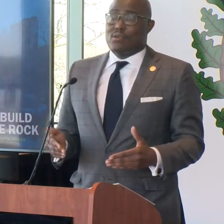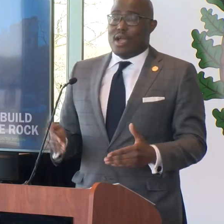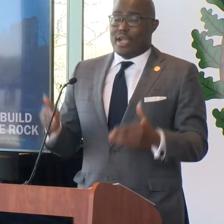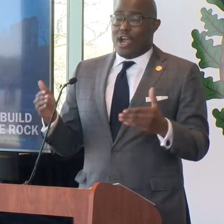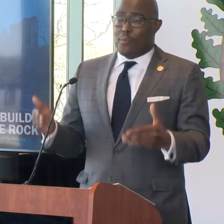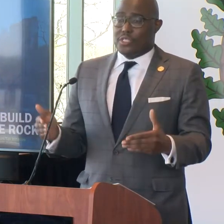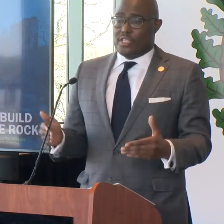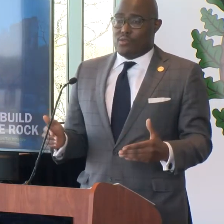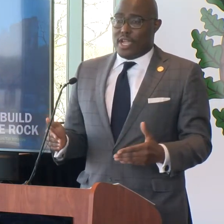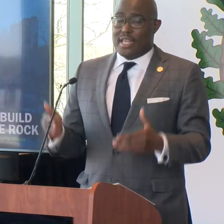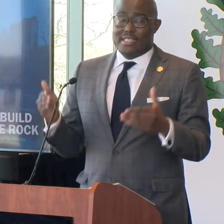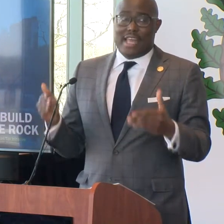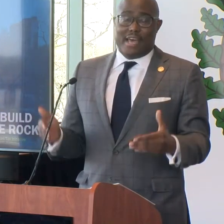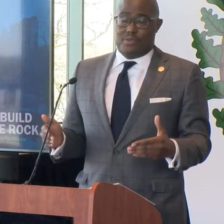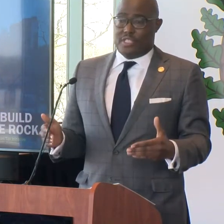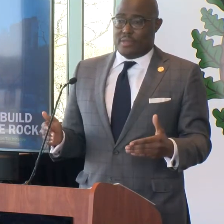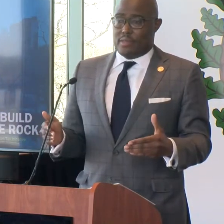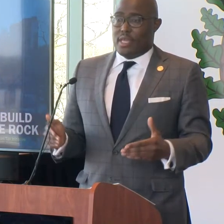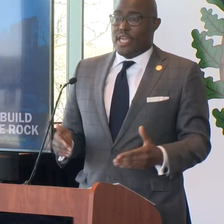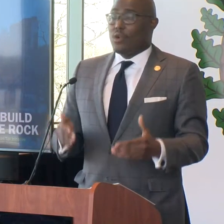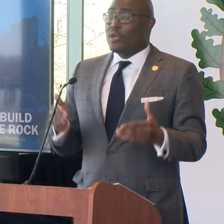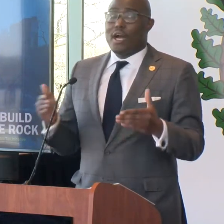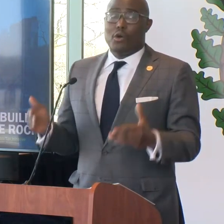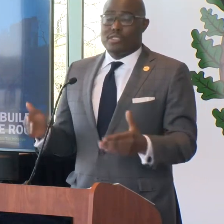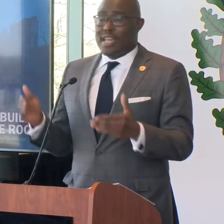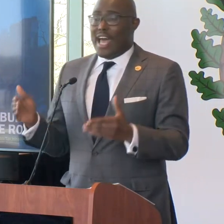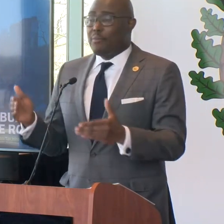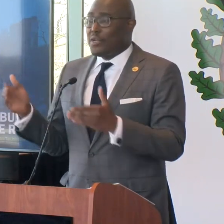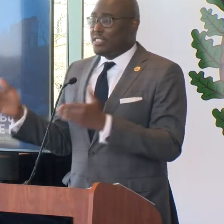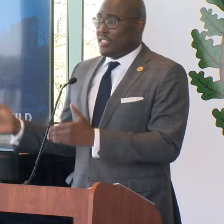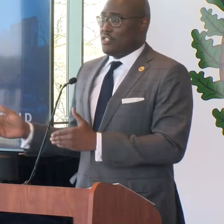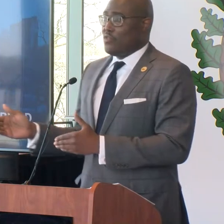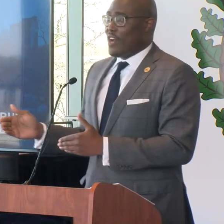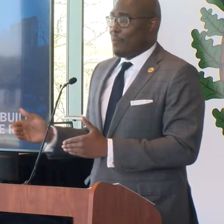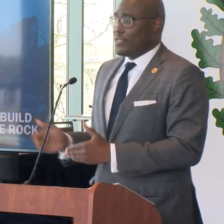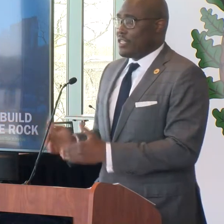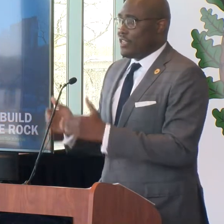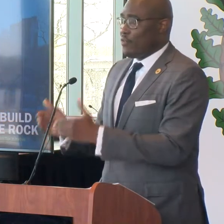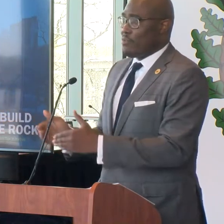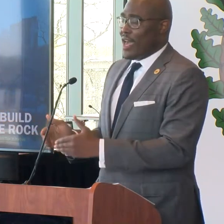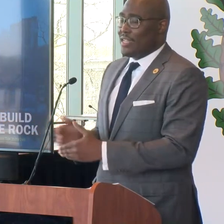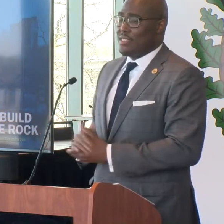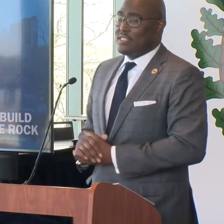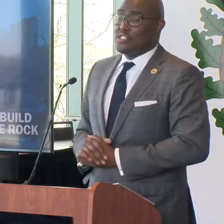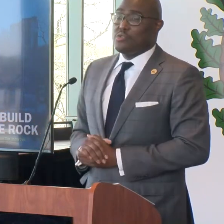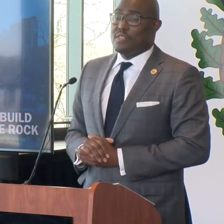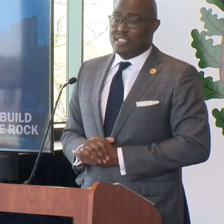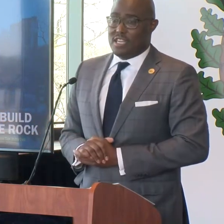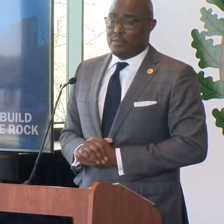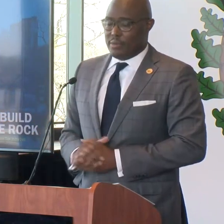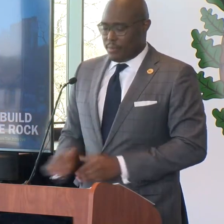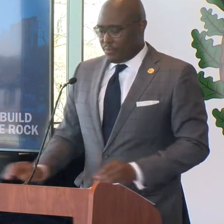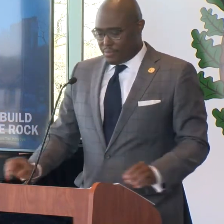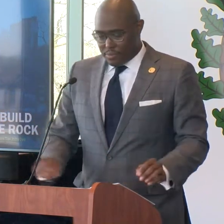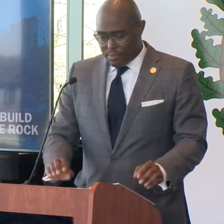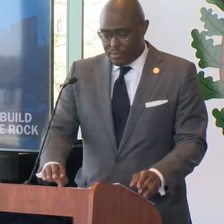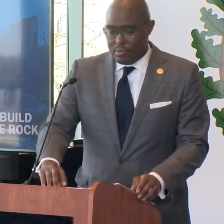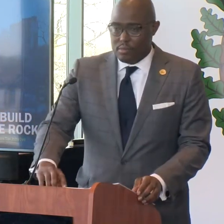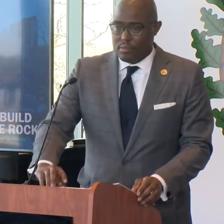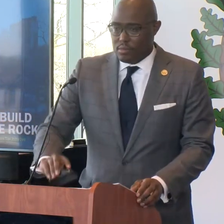the city of Little Rock, our percent rate is 9 percent. It will go to 9.625 percent if we pass this soon this summer.